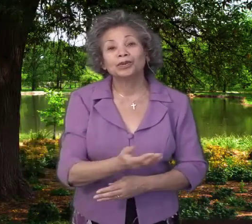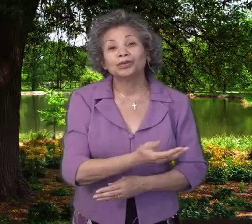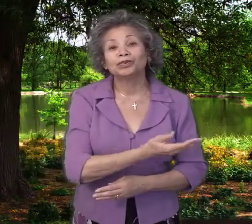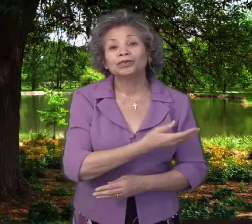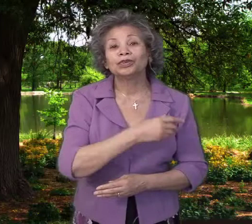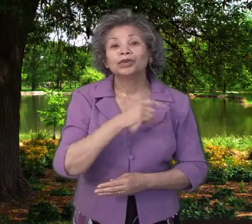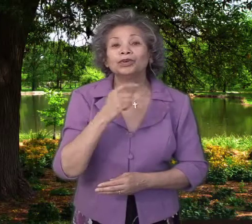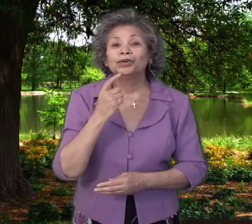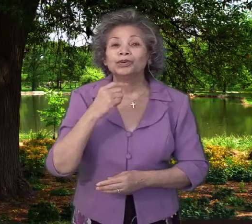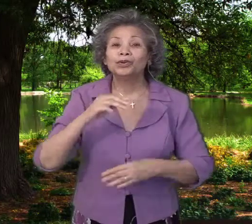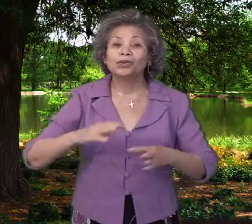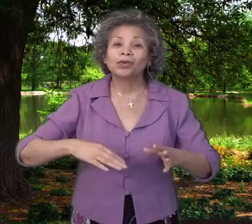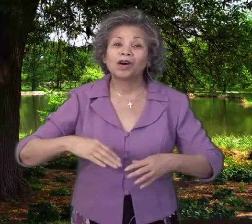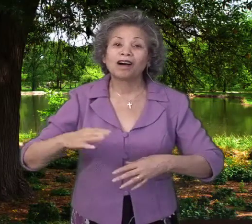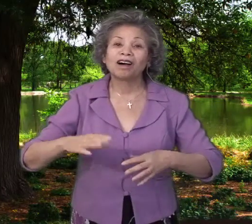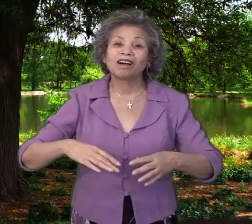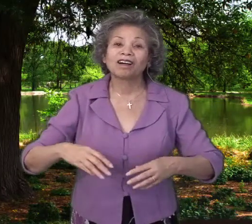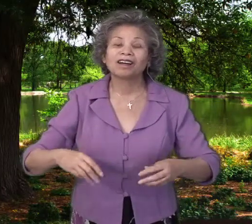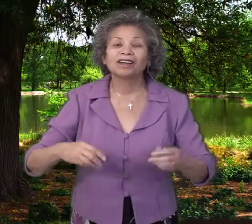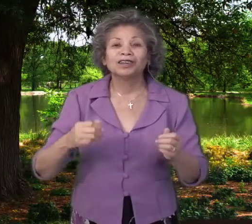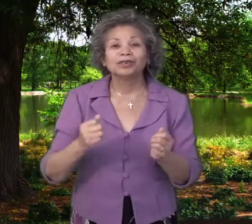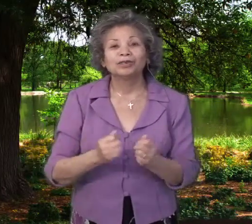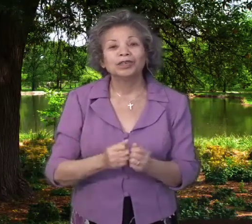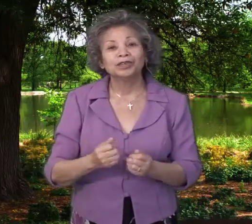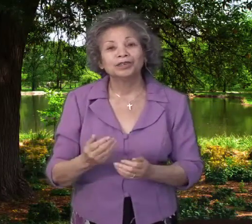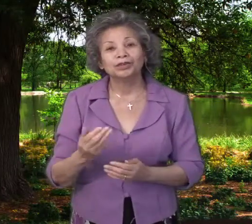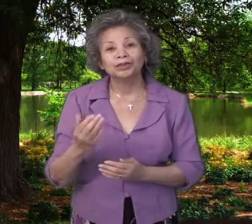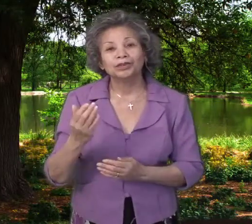who walk with you.